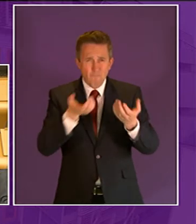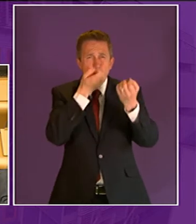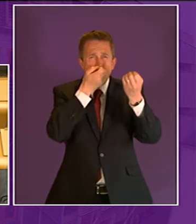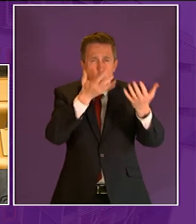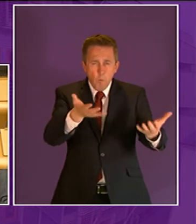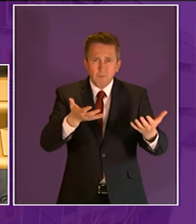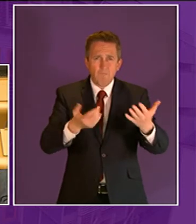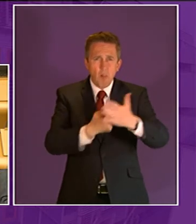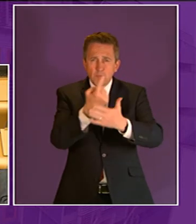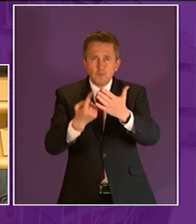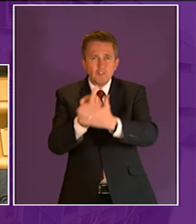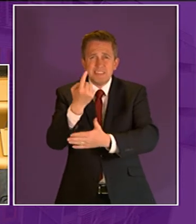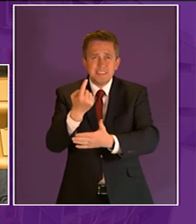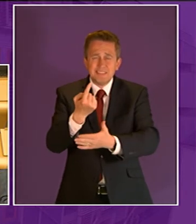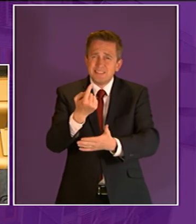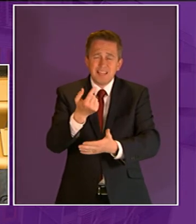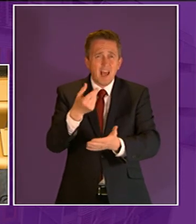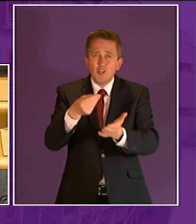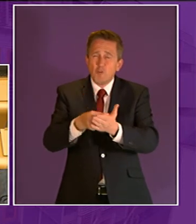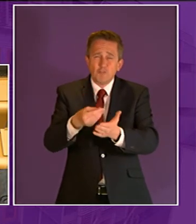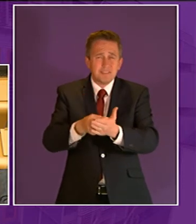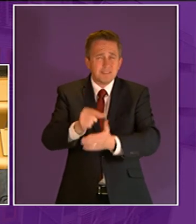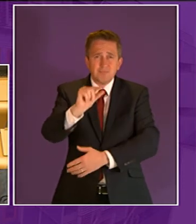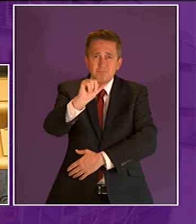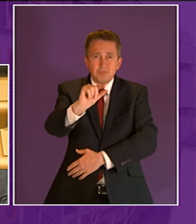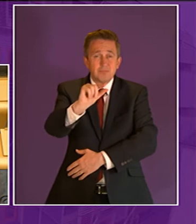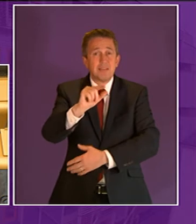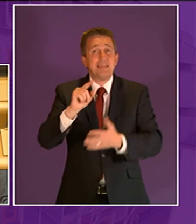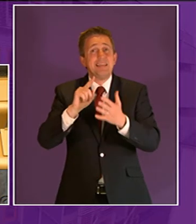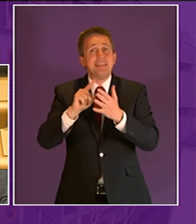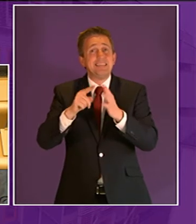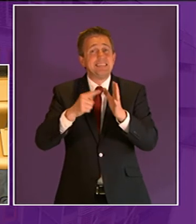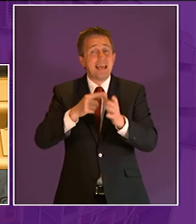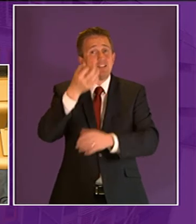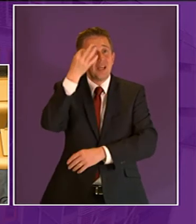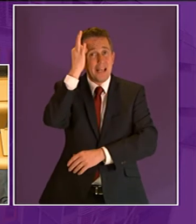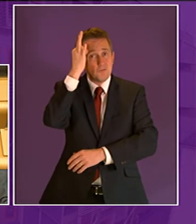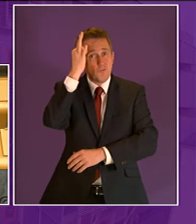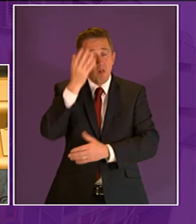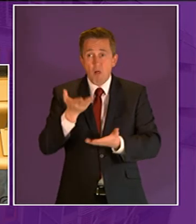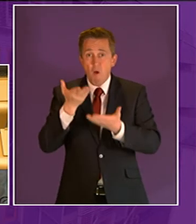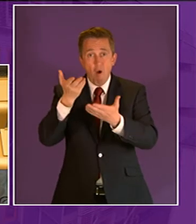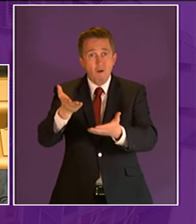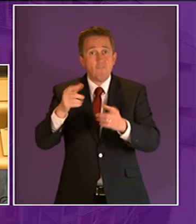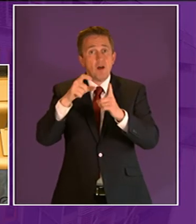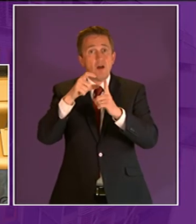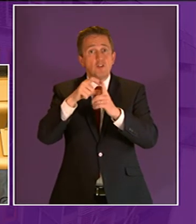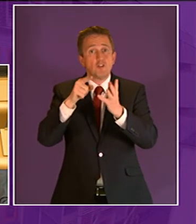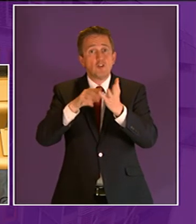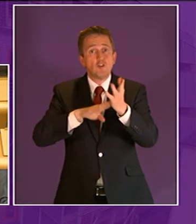no direct cost in east airshire dumfries house offers outdoor learning courses that support horticulture in the